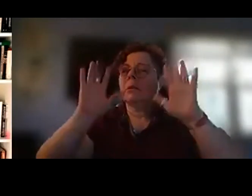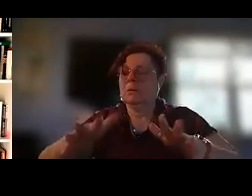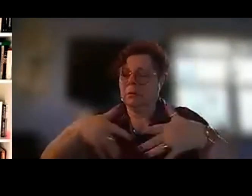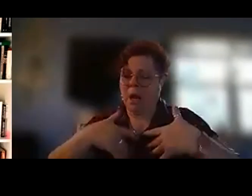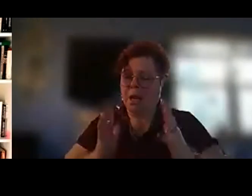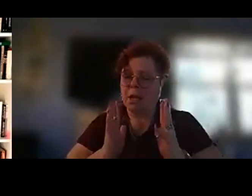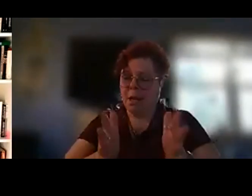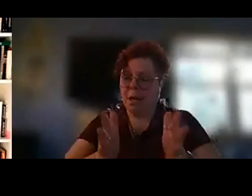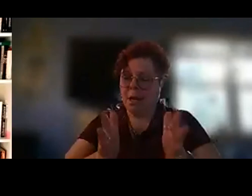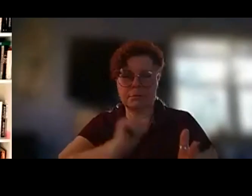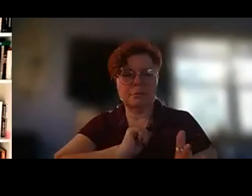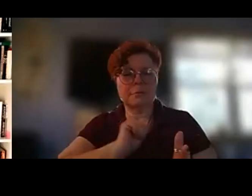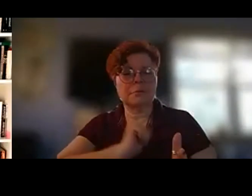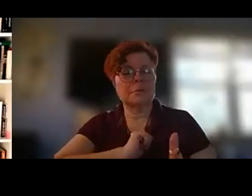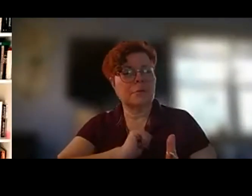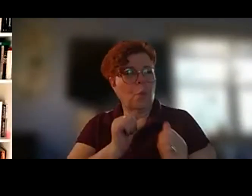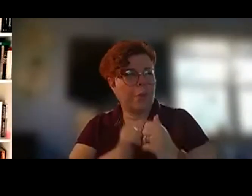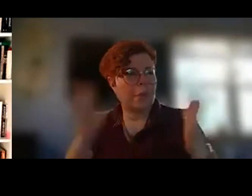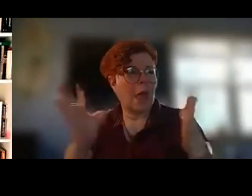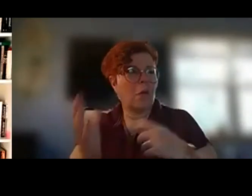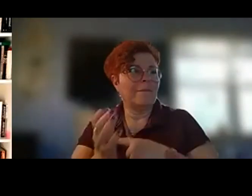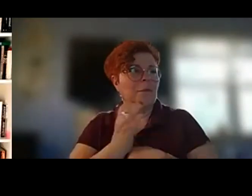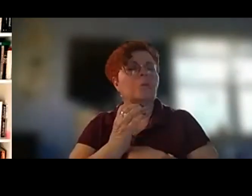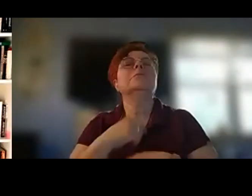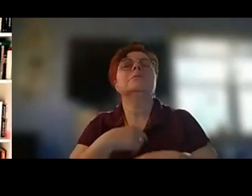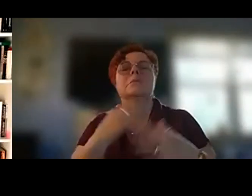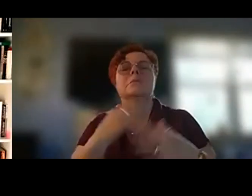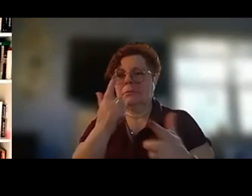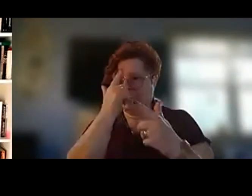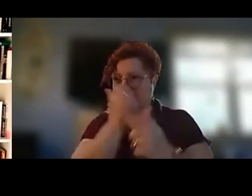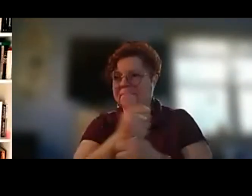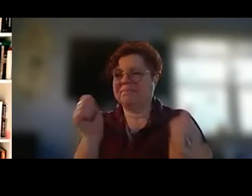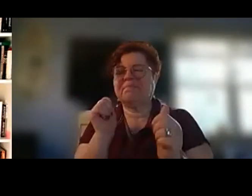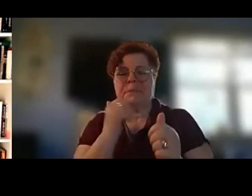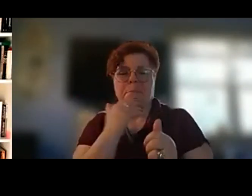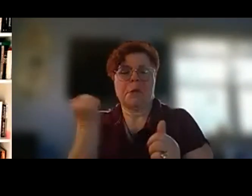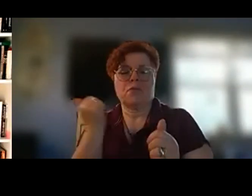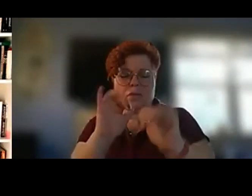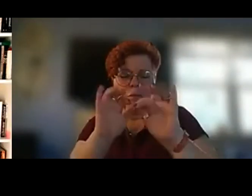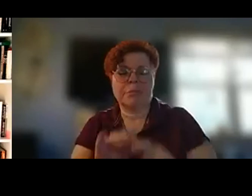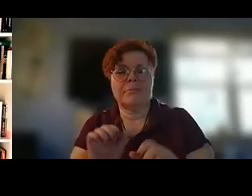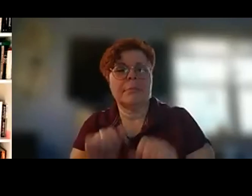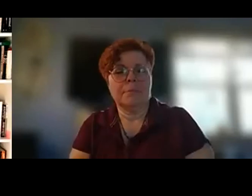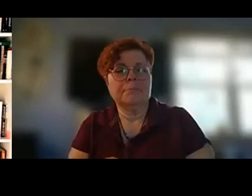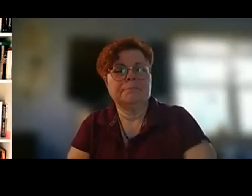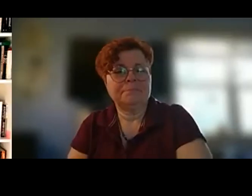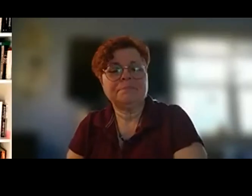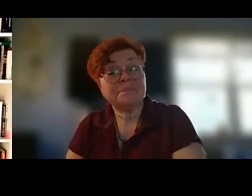what it wanted to it seemed to work well thank you for that insight